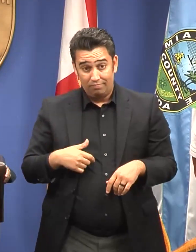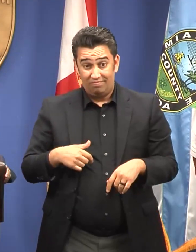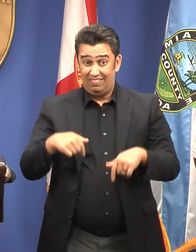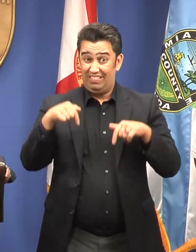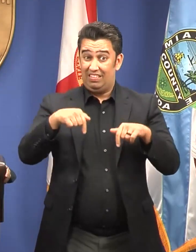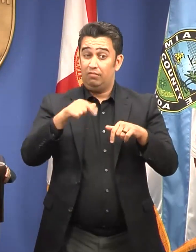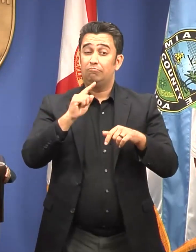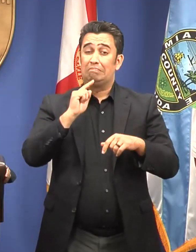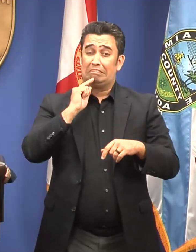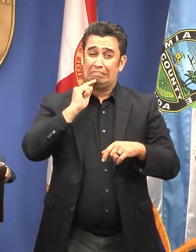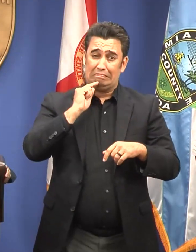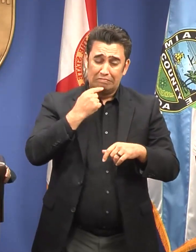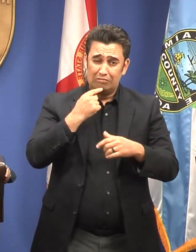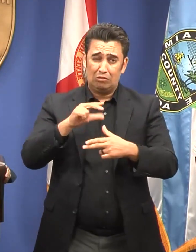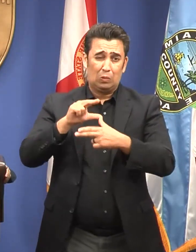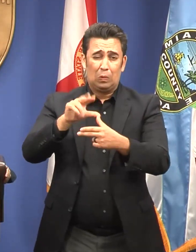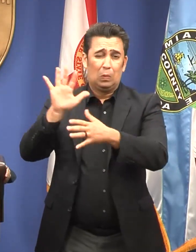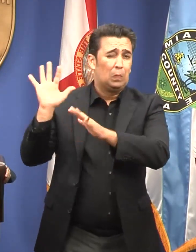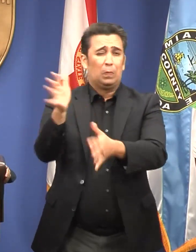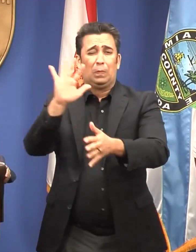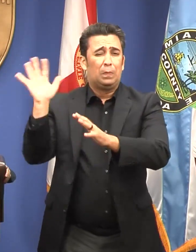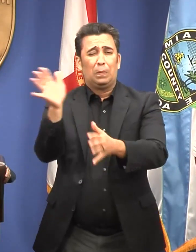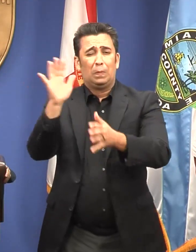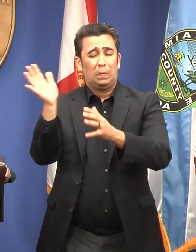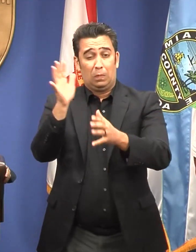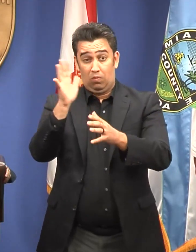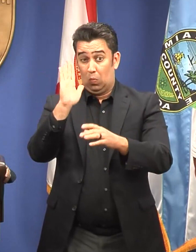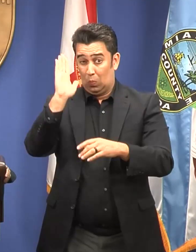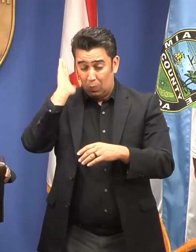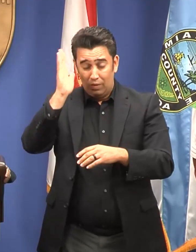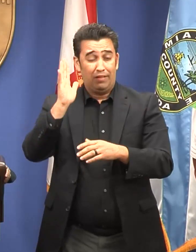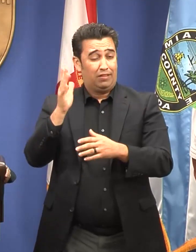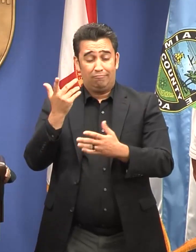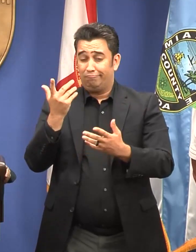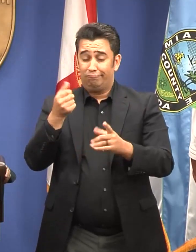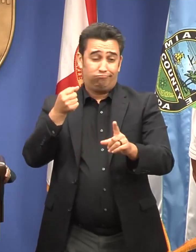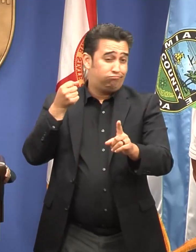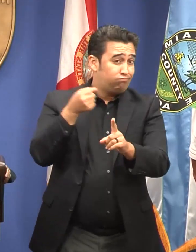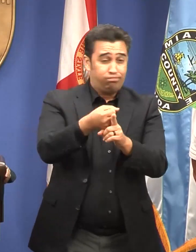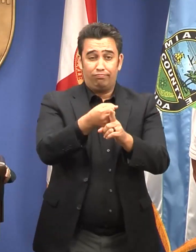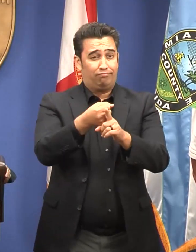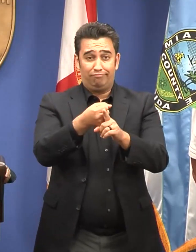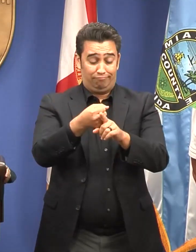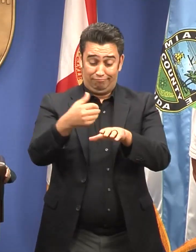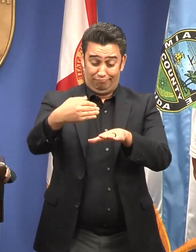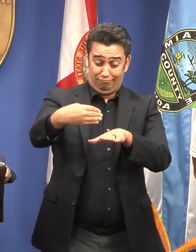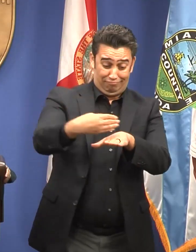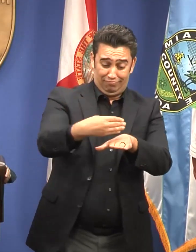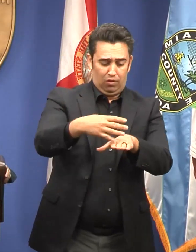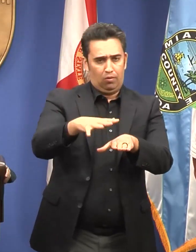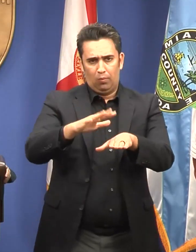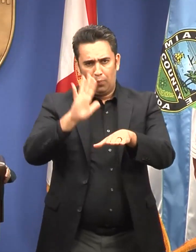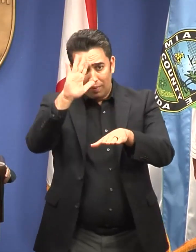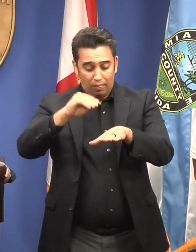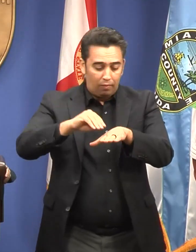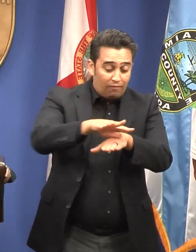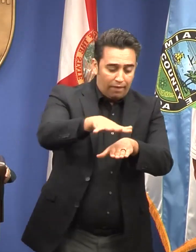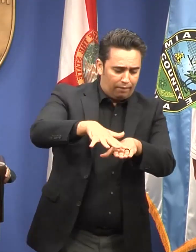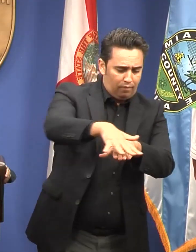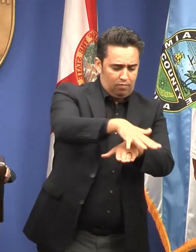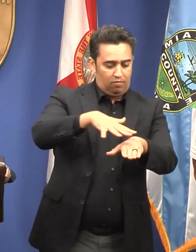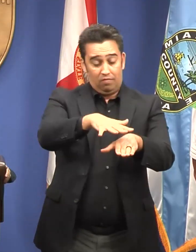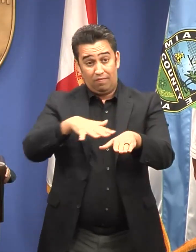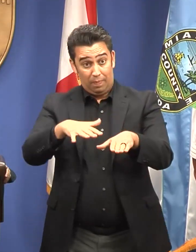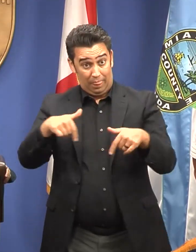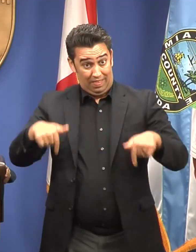storm, and its impacts are expected to extend well beyond the cone. Miami-Dade is now under